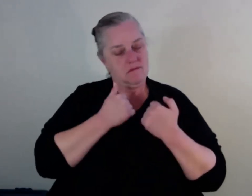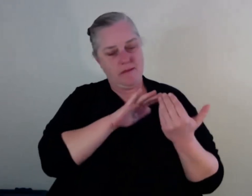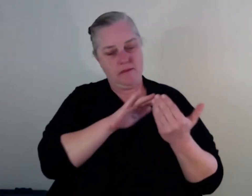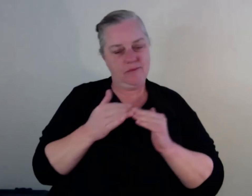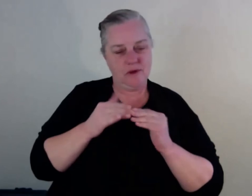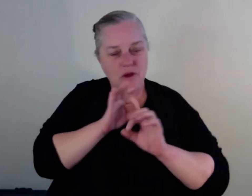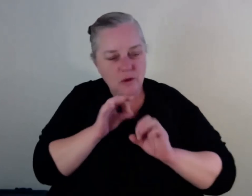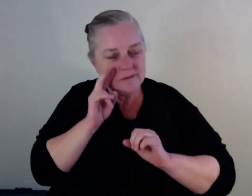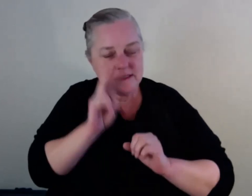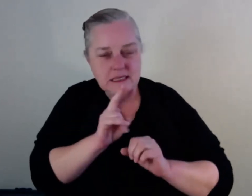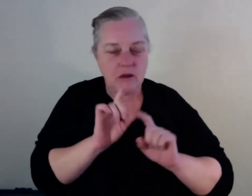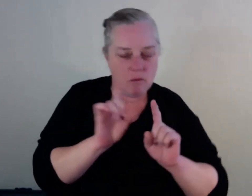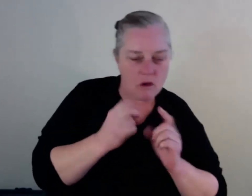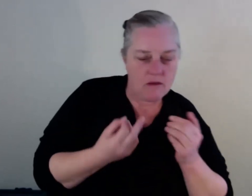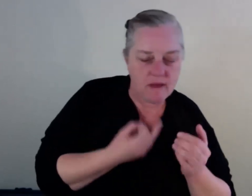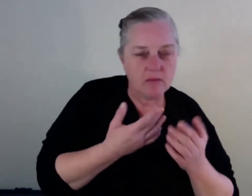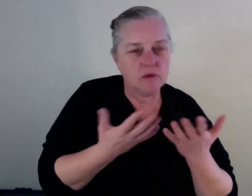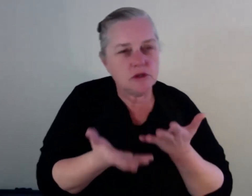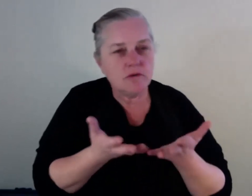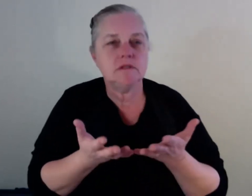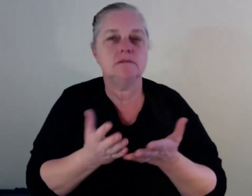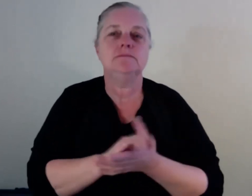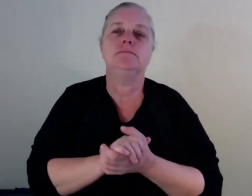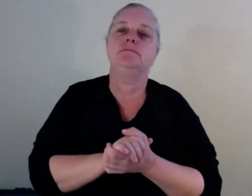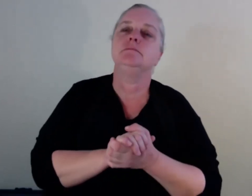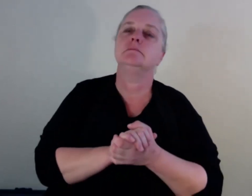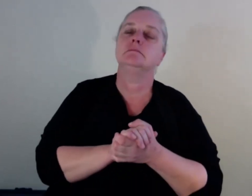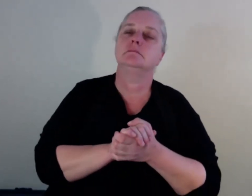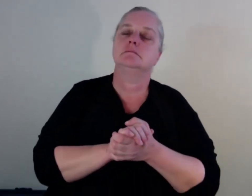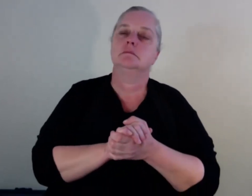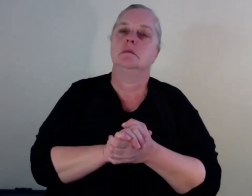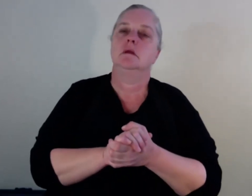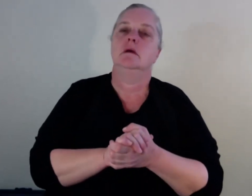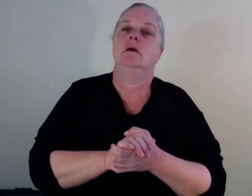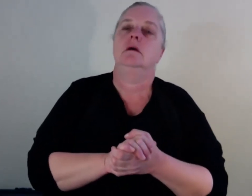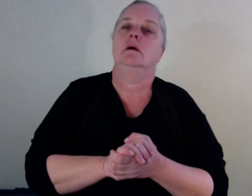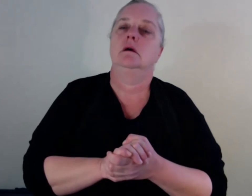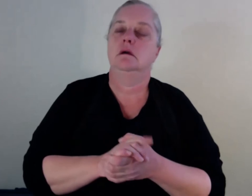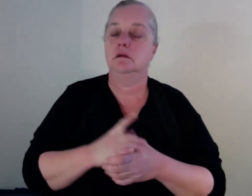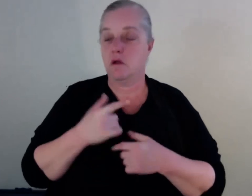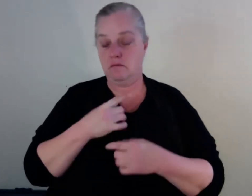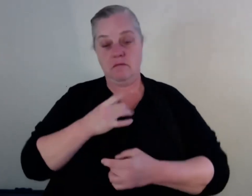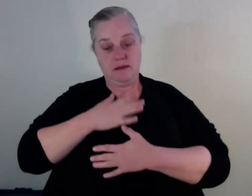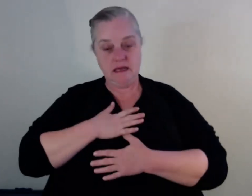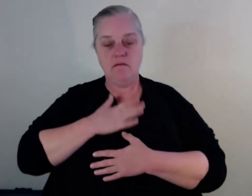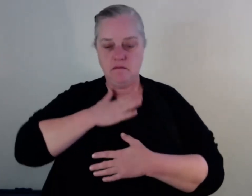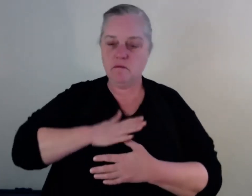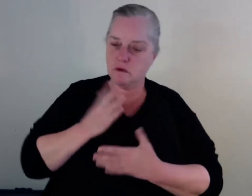um, I mean, on an individual level, you know, like I, I wanted to come here today to kind of share some of my experience